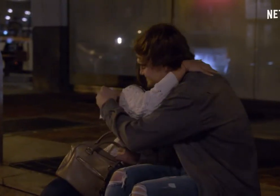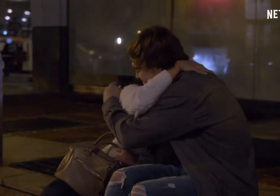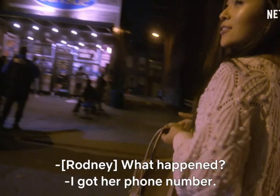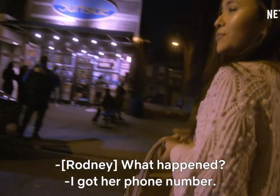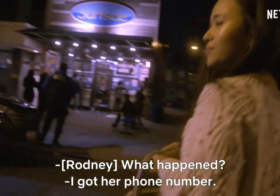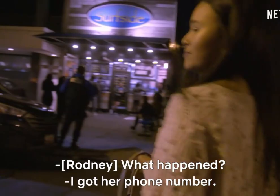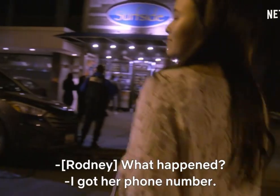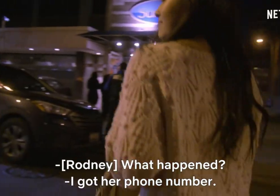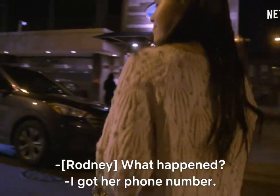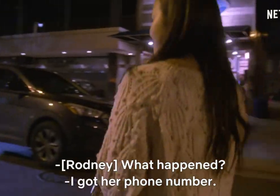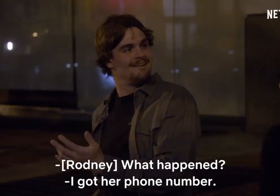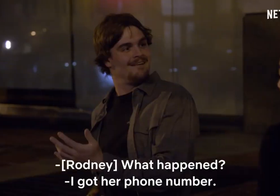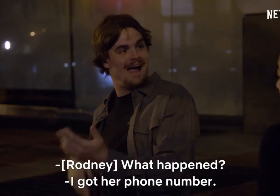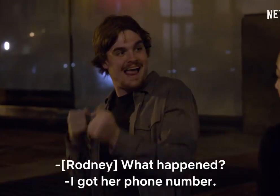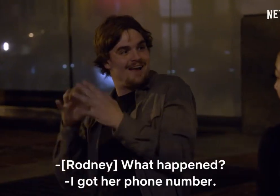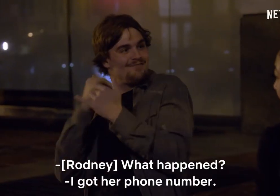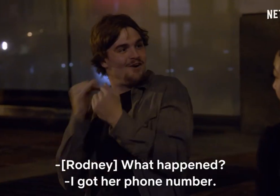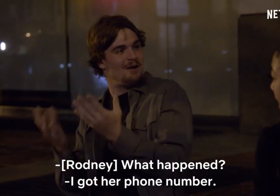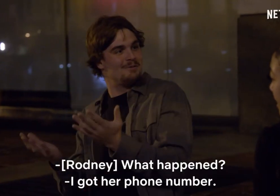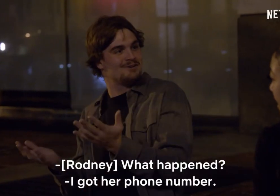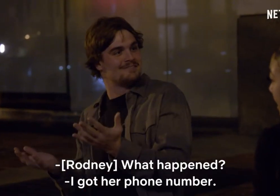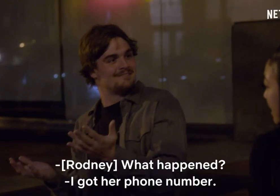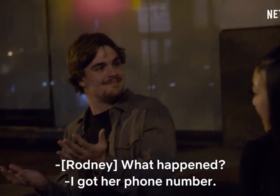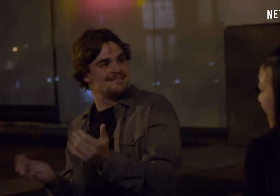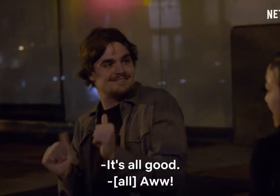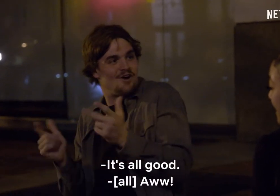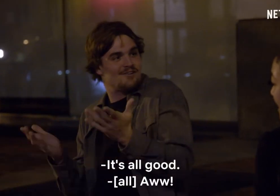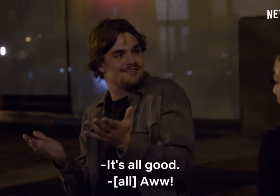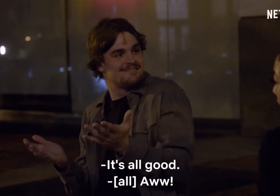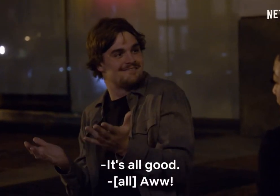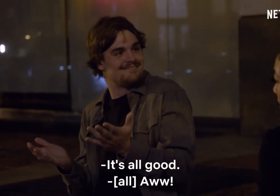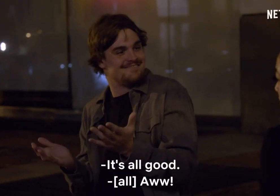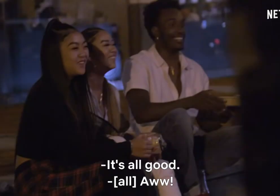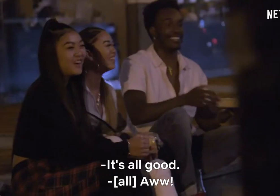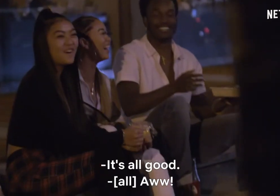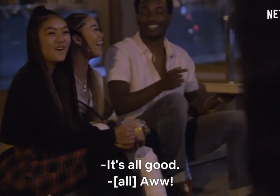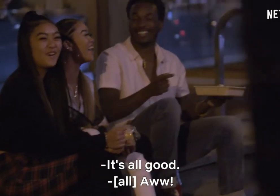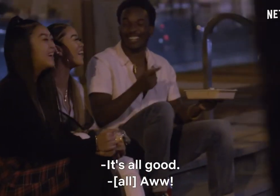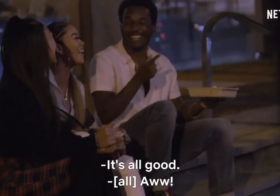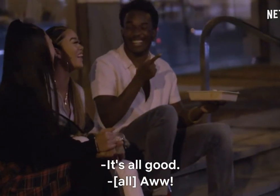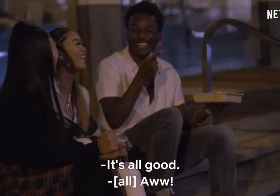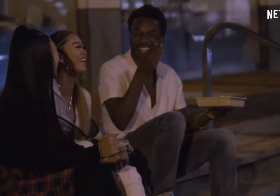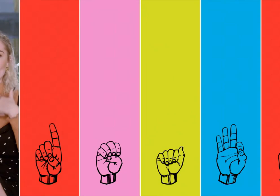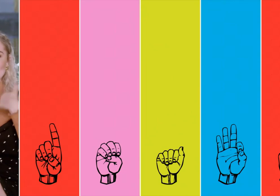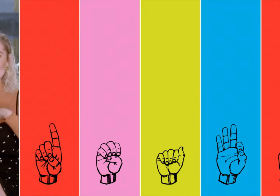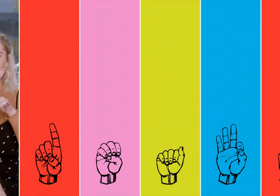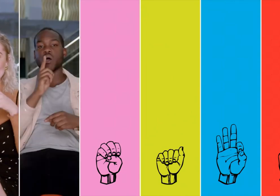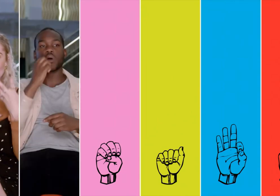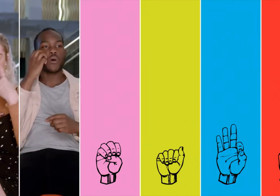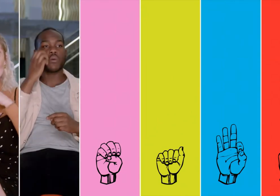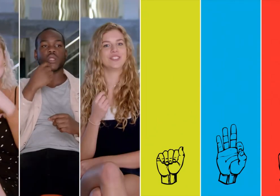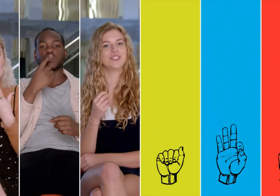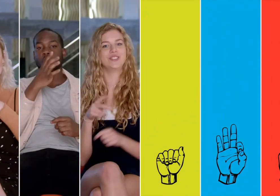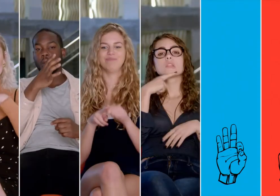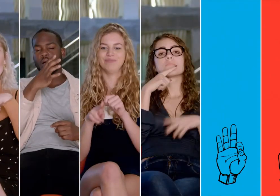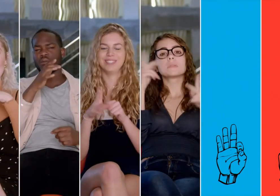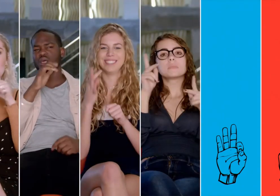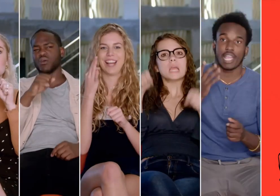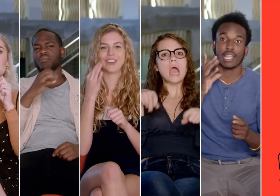What happened? I got her phone number. That's all good. Aww. A show about love,